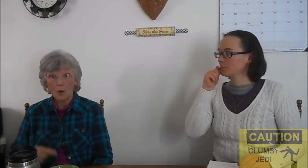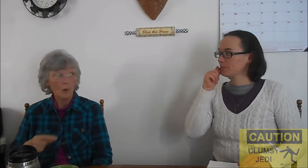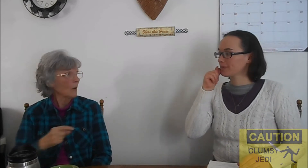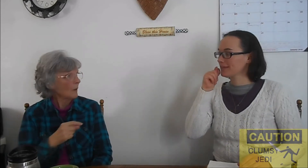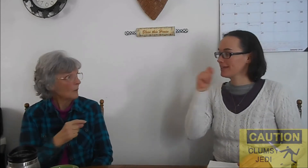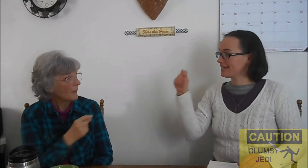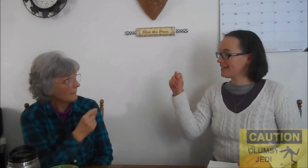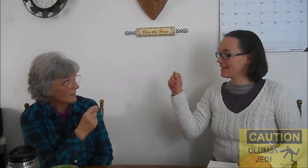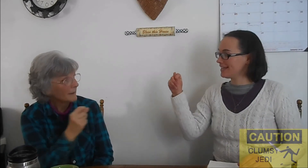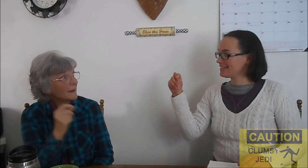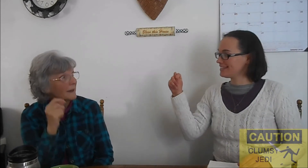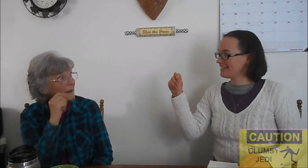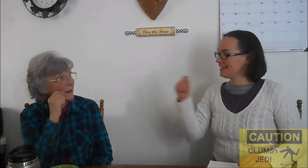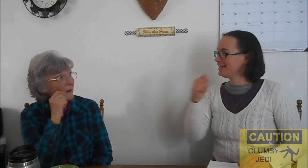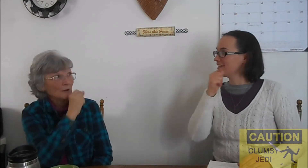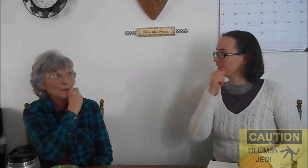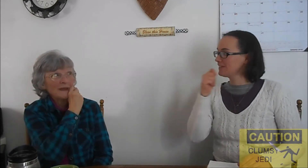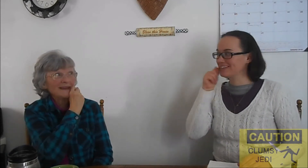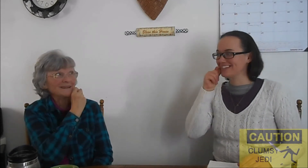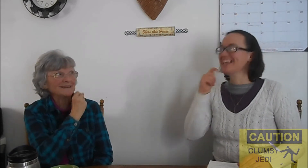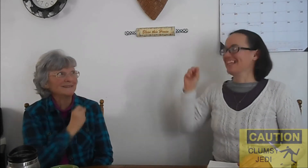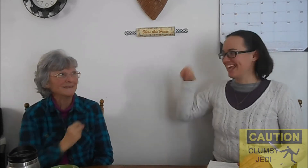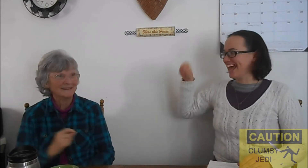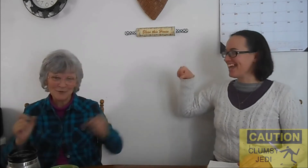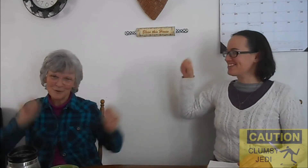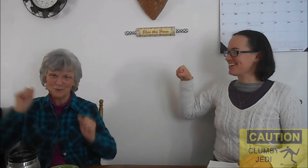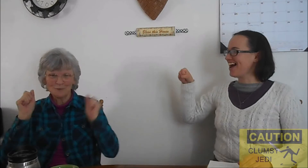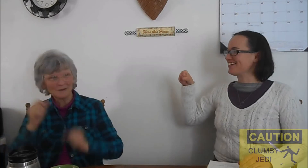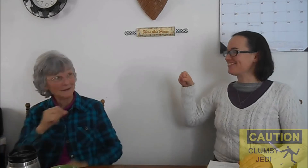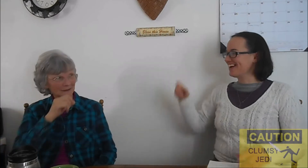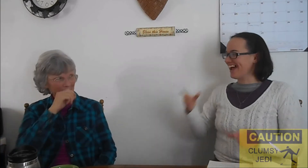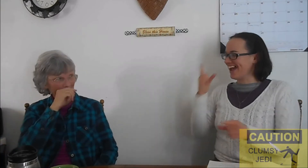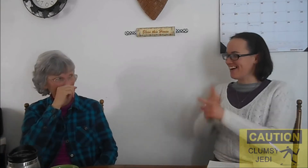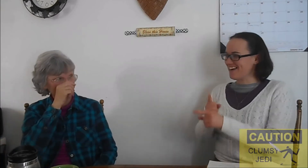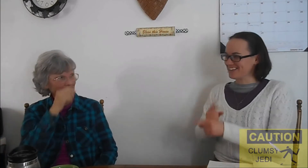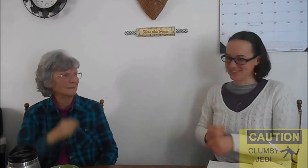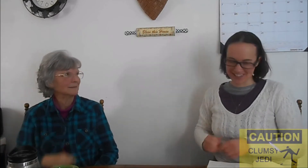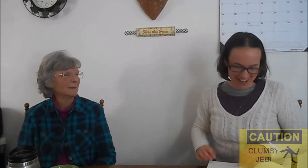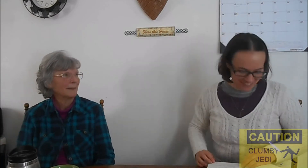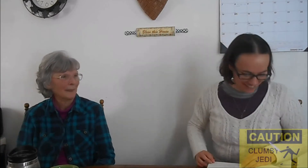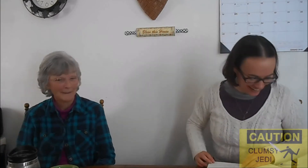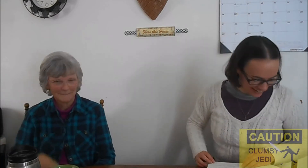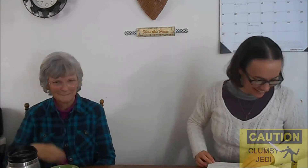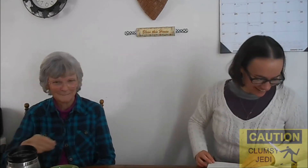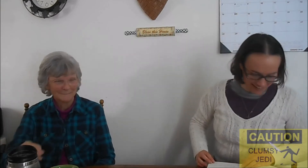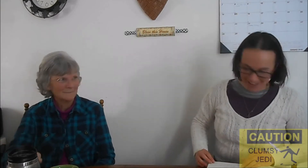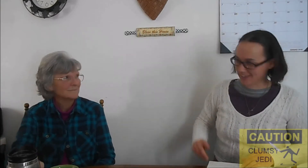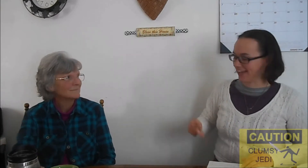Oh boy. Is it T? Twins! Yeah, got it right. Awesome, you got it right. Alright, okay.